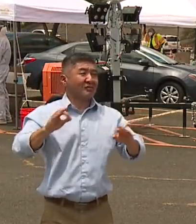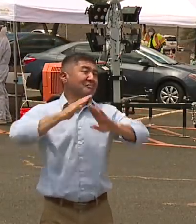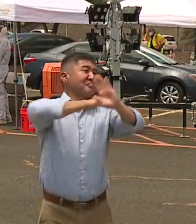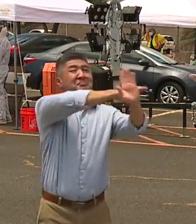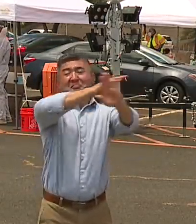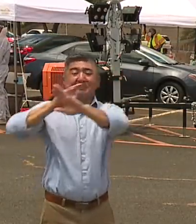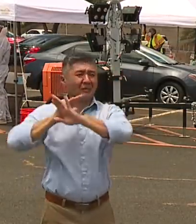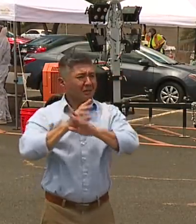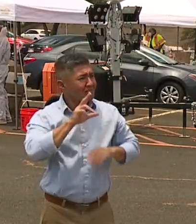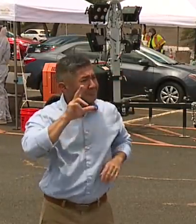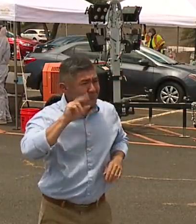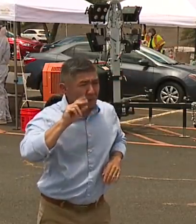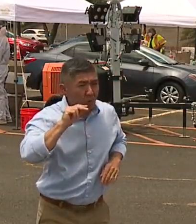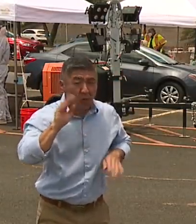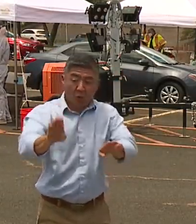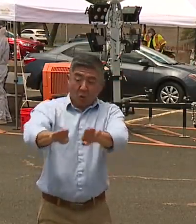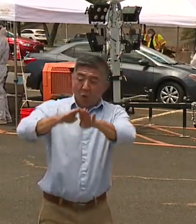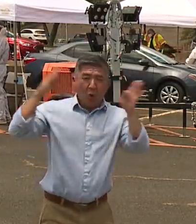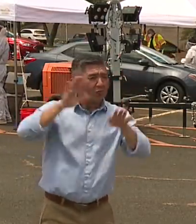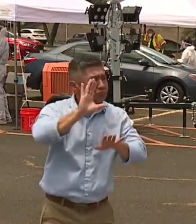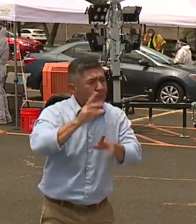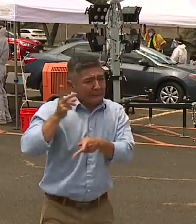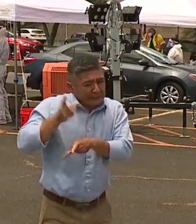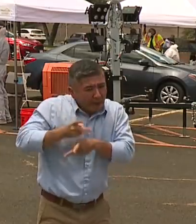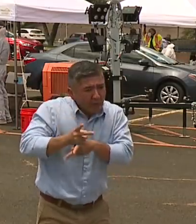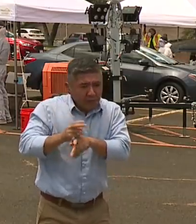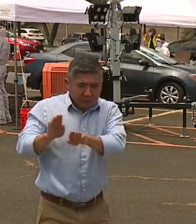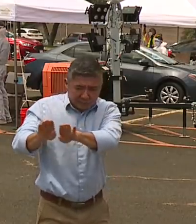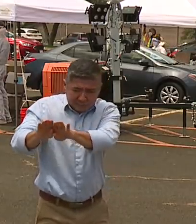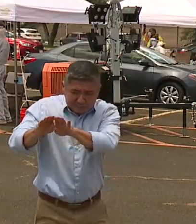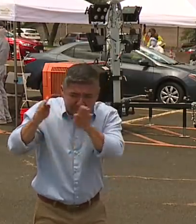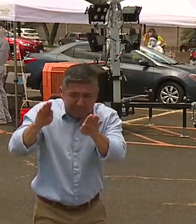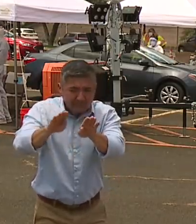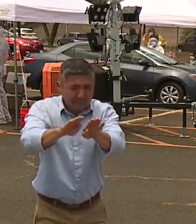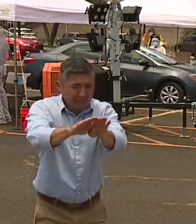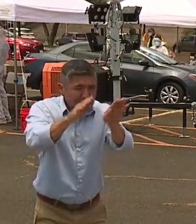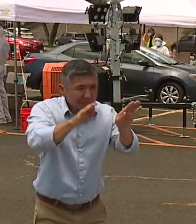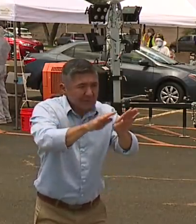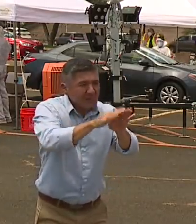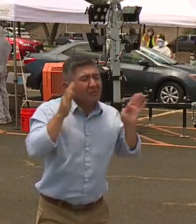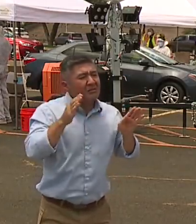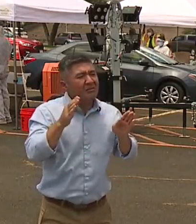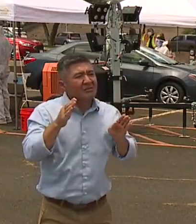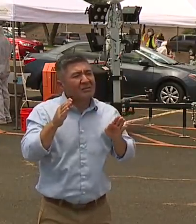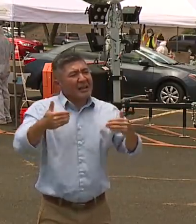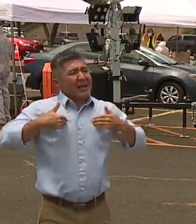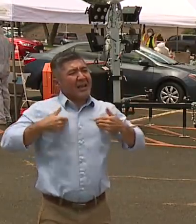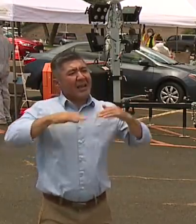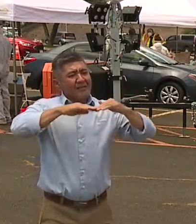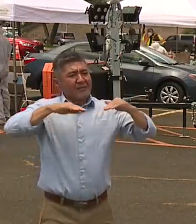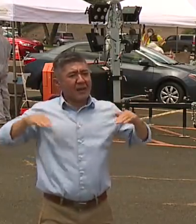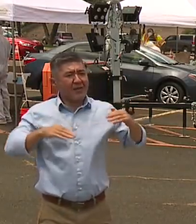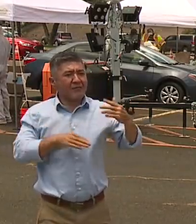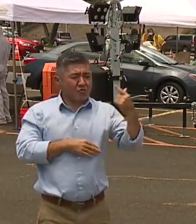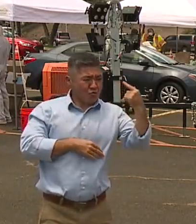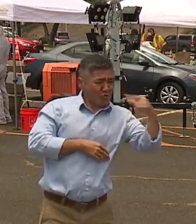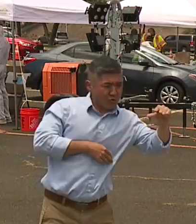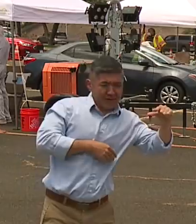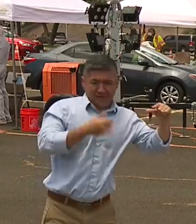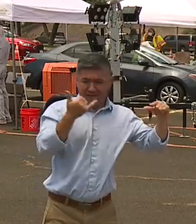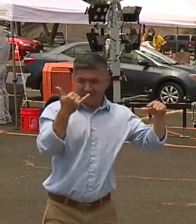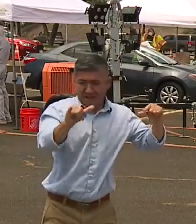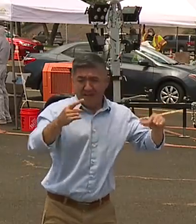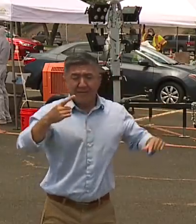reopen, have to do it cautiously. the state has green, yellow, orange, and red